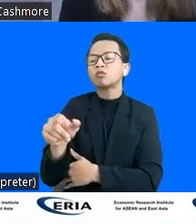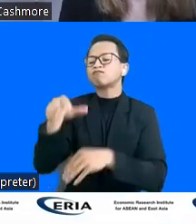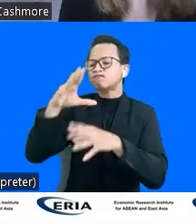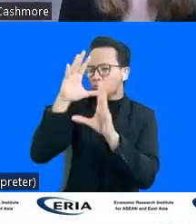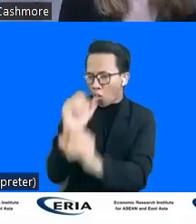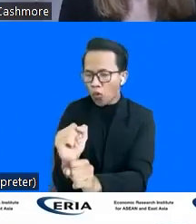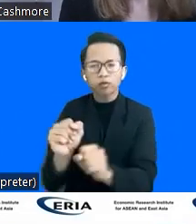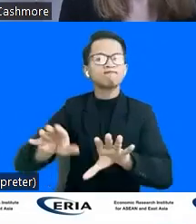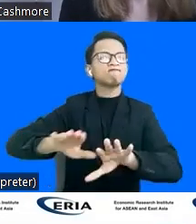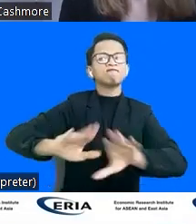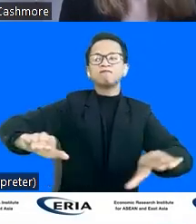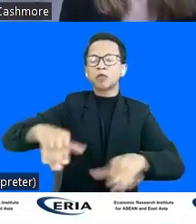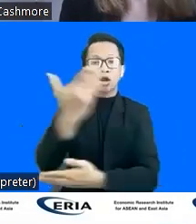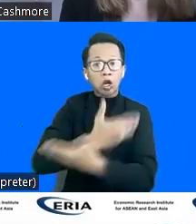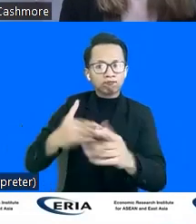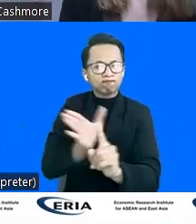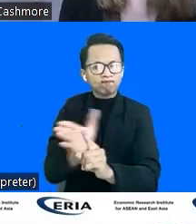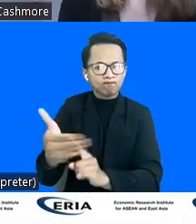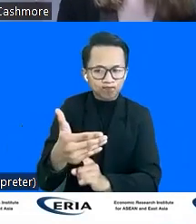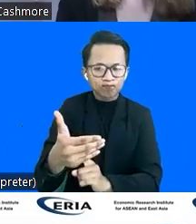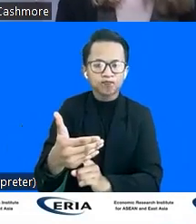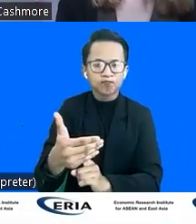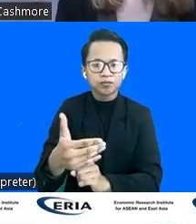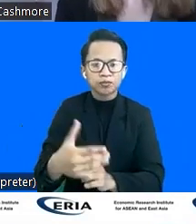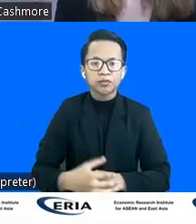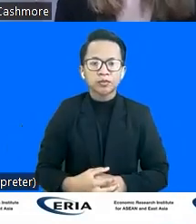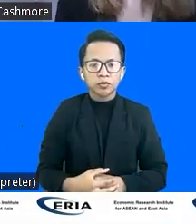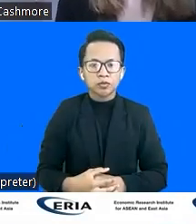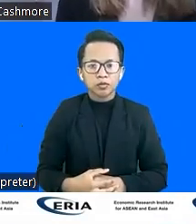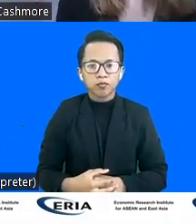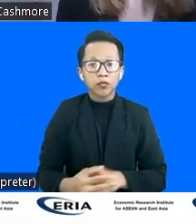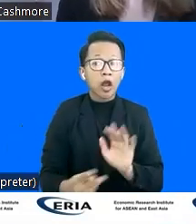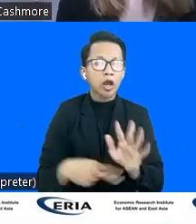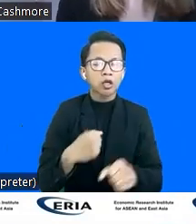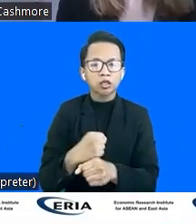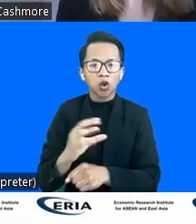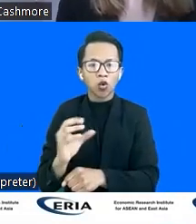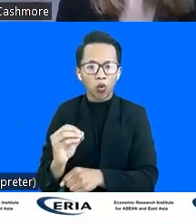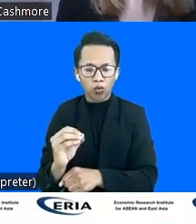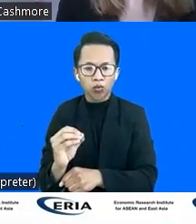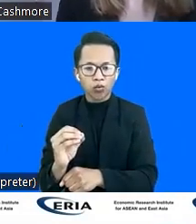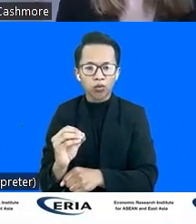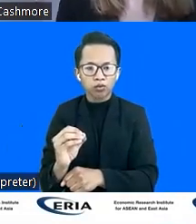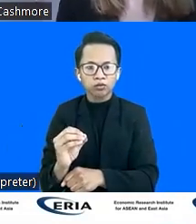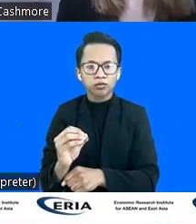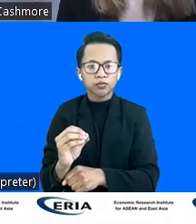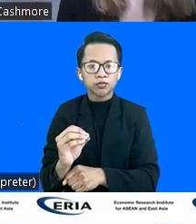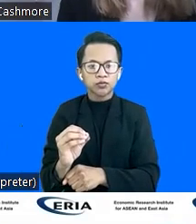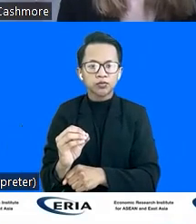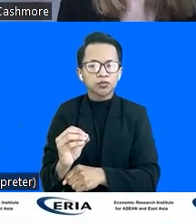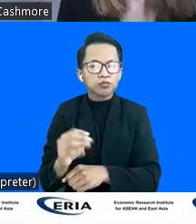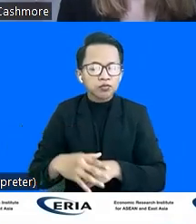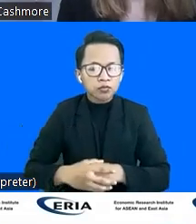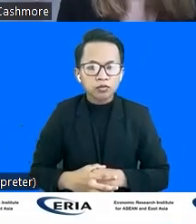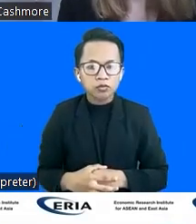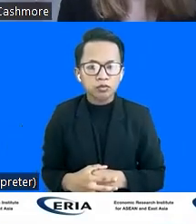the region, because there is a real gap at the moment. And NGOs and social enterprise can also mainstream support for disability and